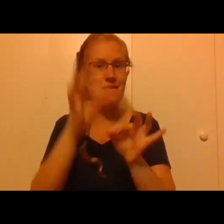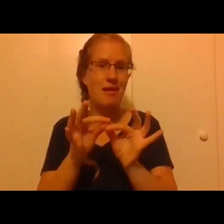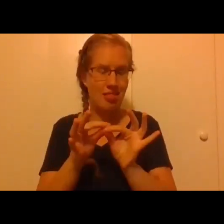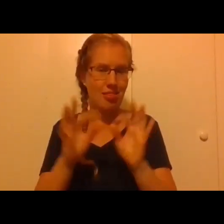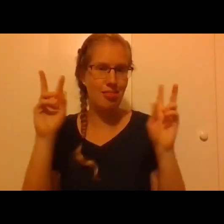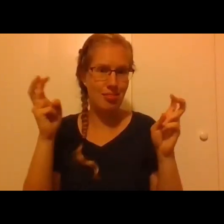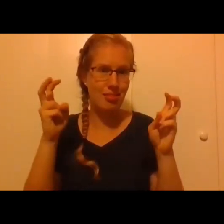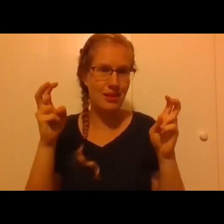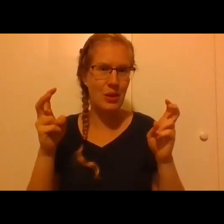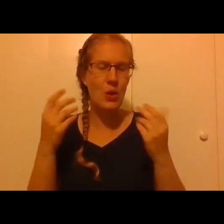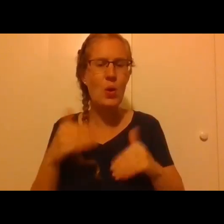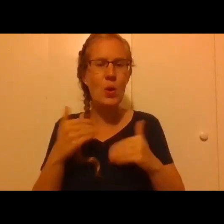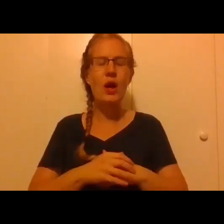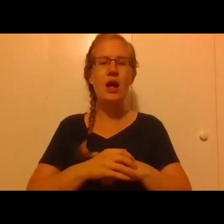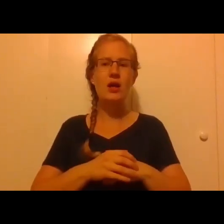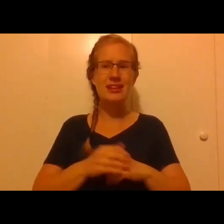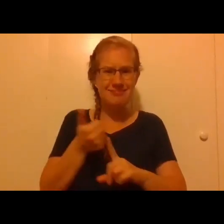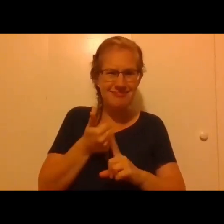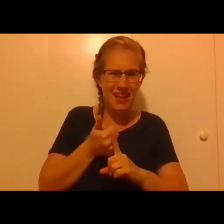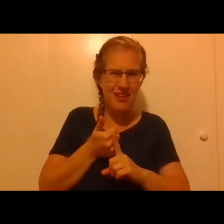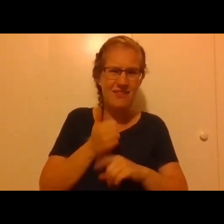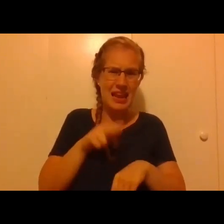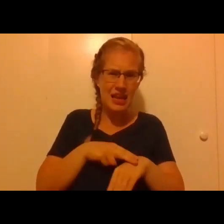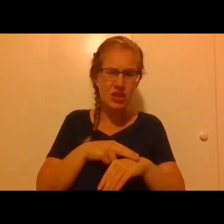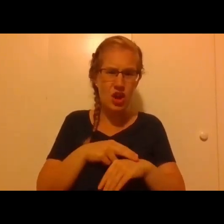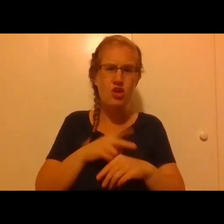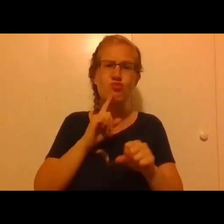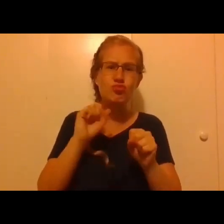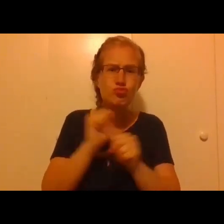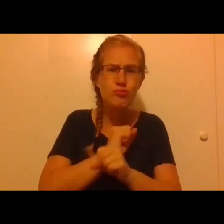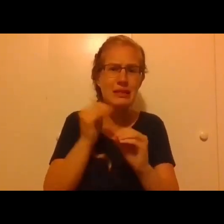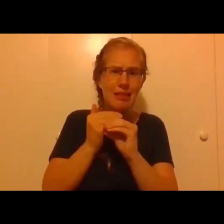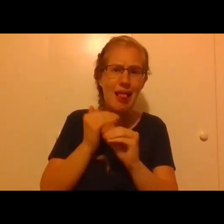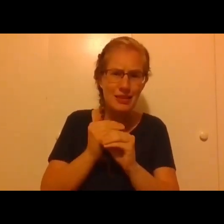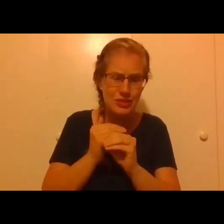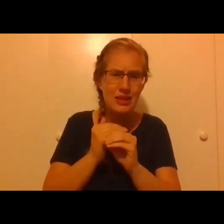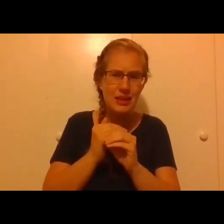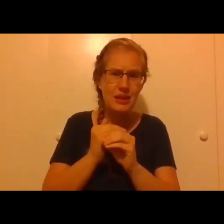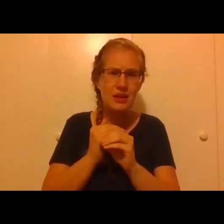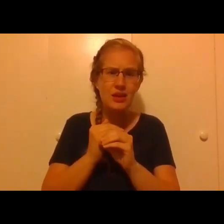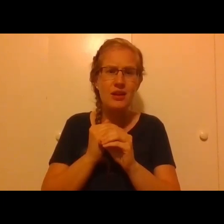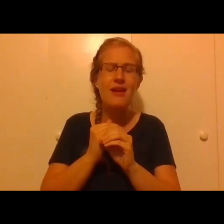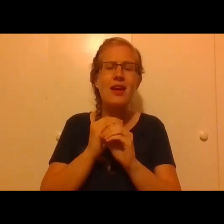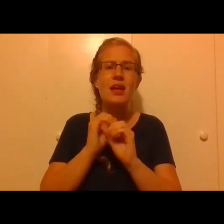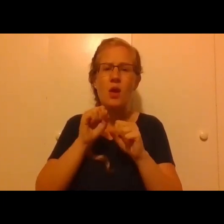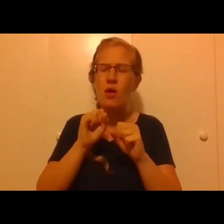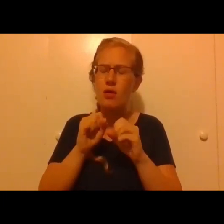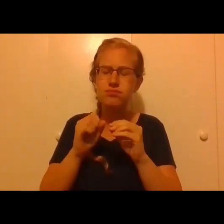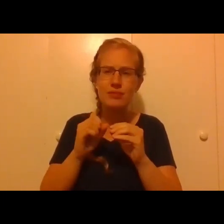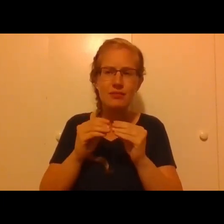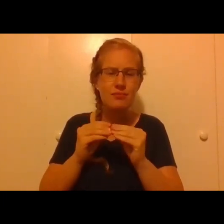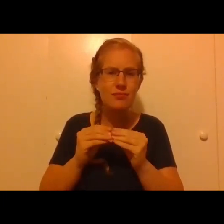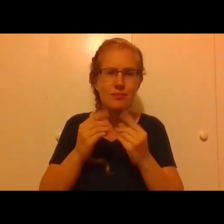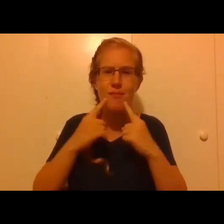By its very nature and procedures, authentic theology can only flourish and develop only